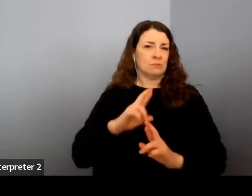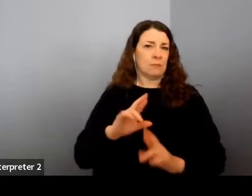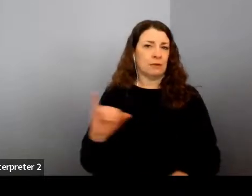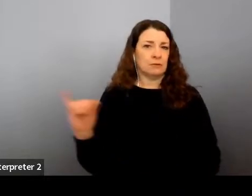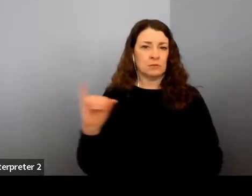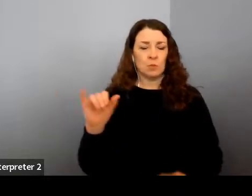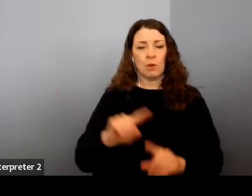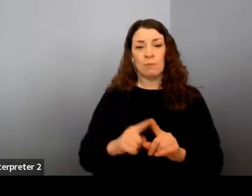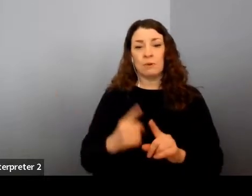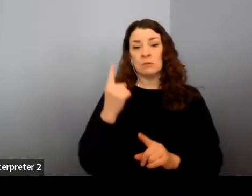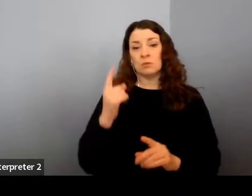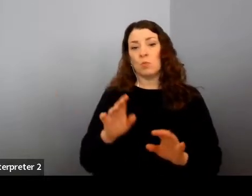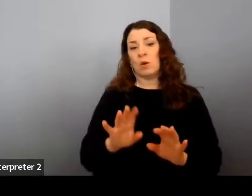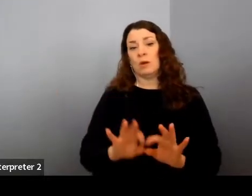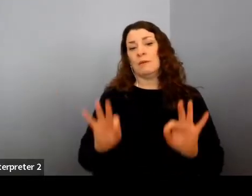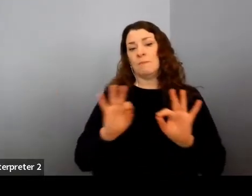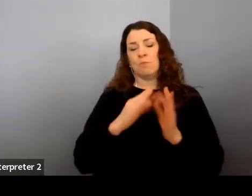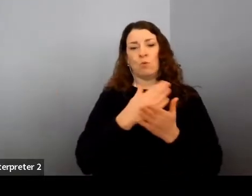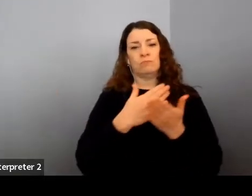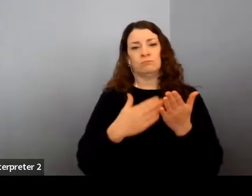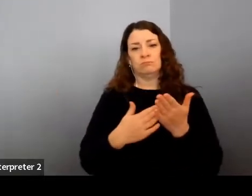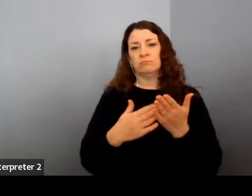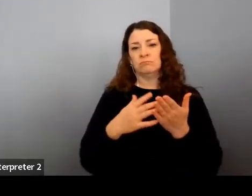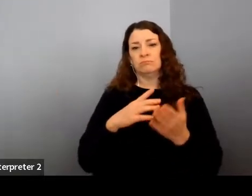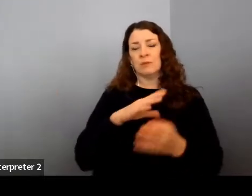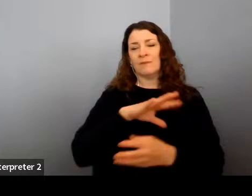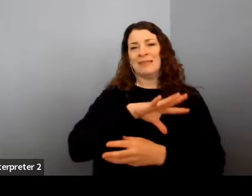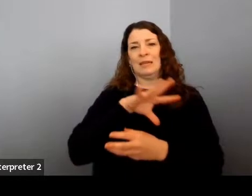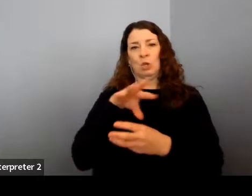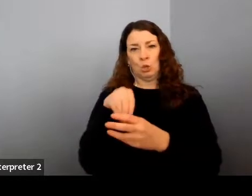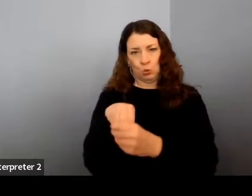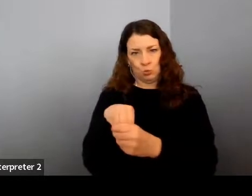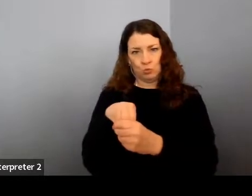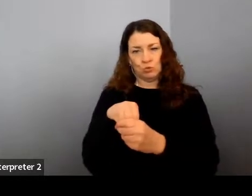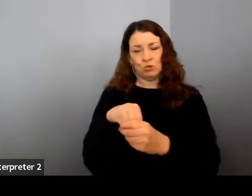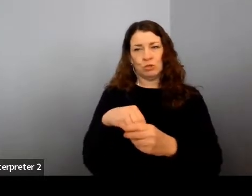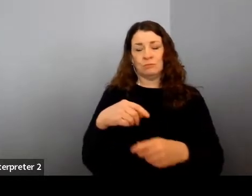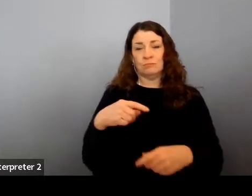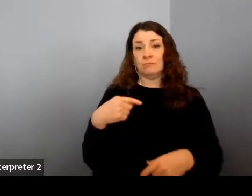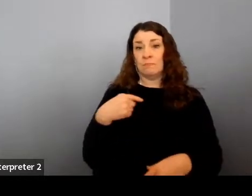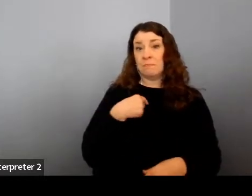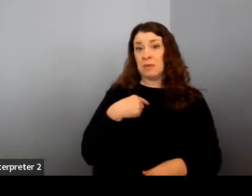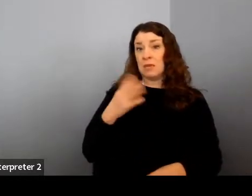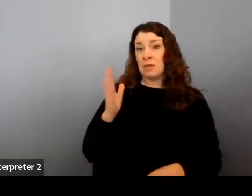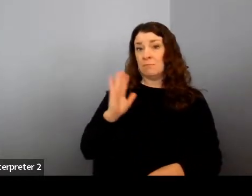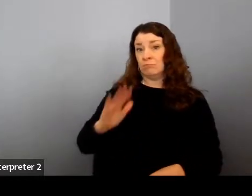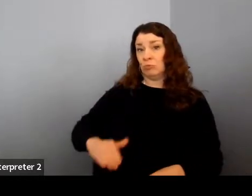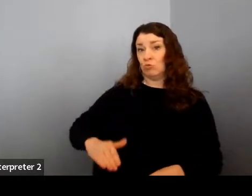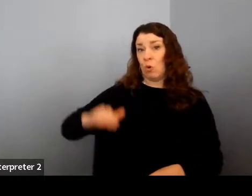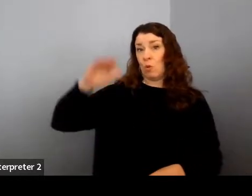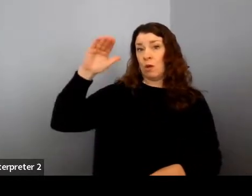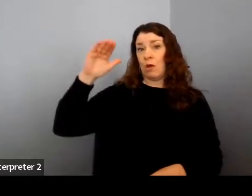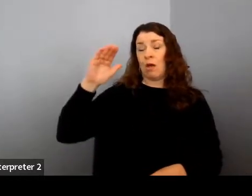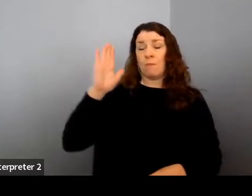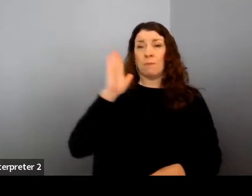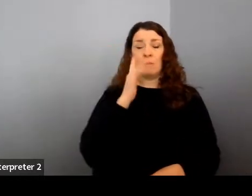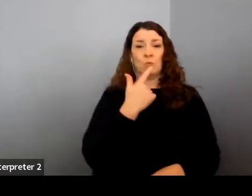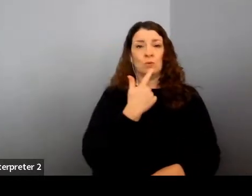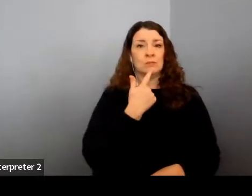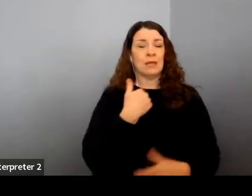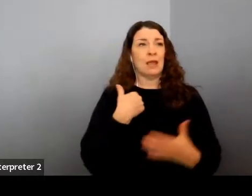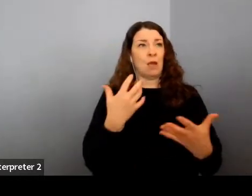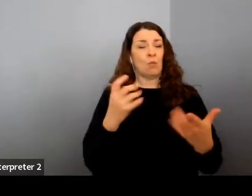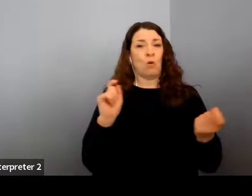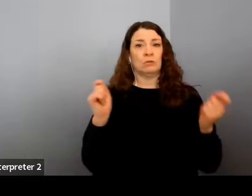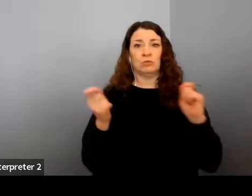important aspect of inclusion. And so for me, when I was growing up, I, I used to say, I just, I want to change the